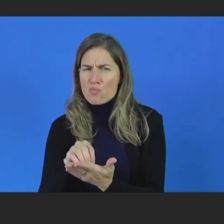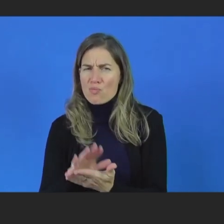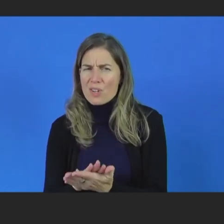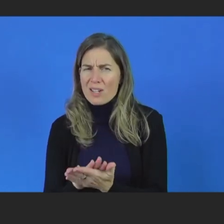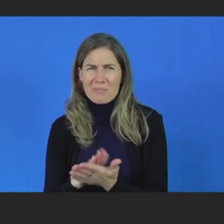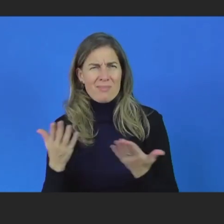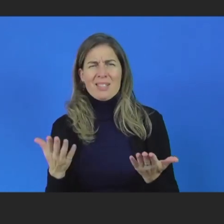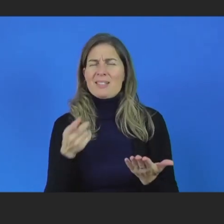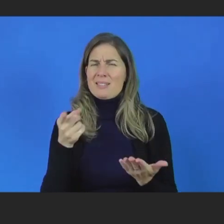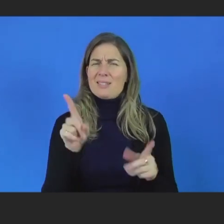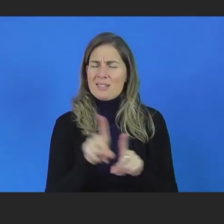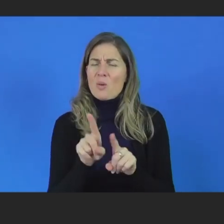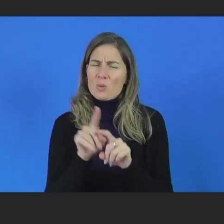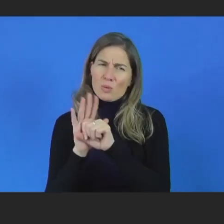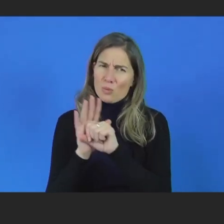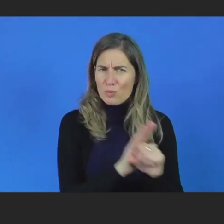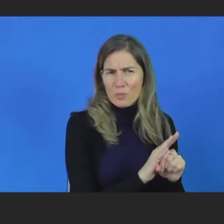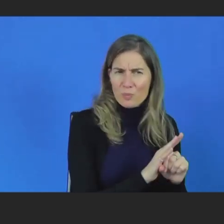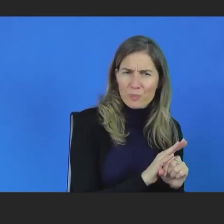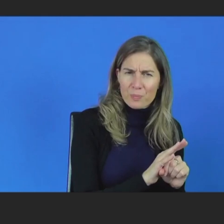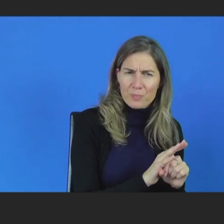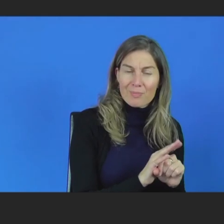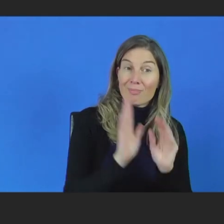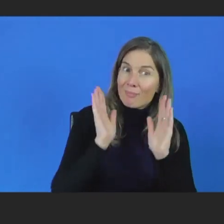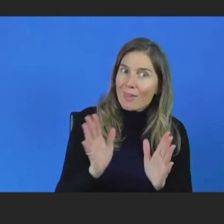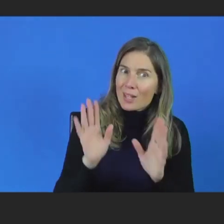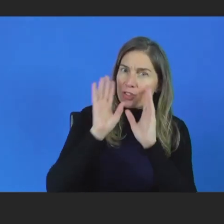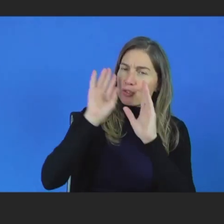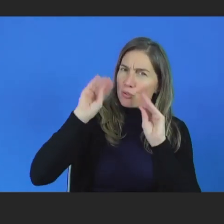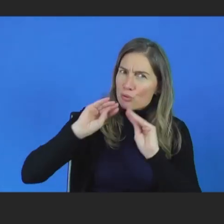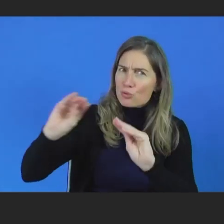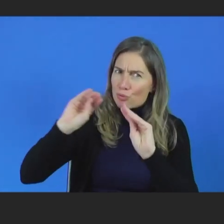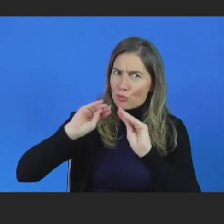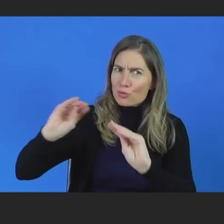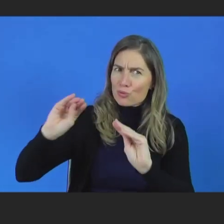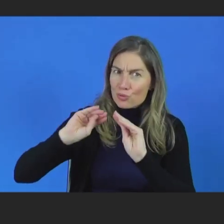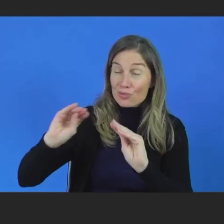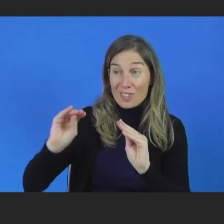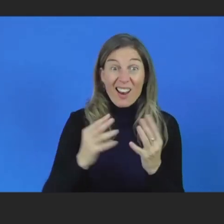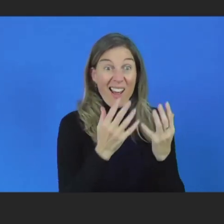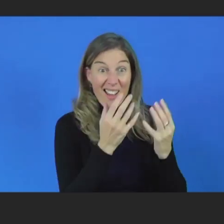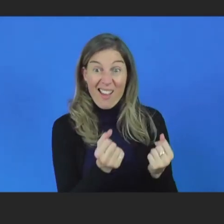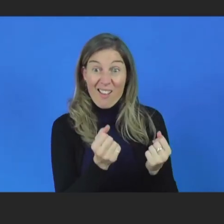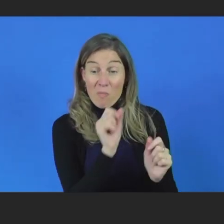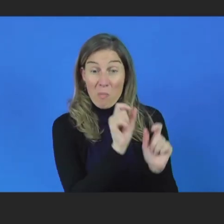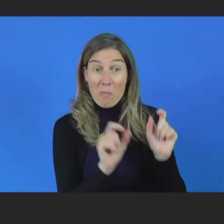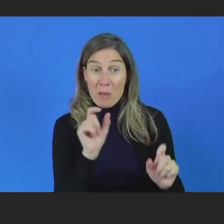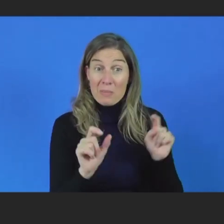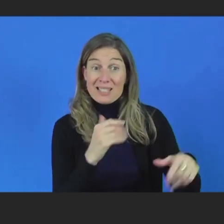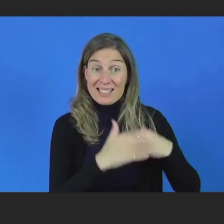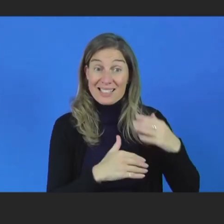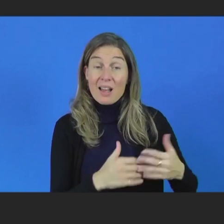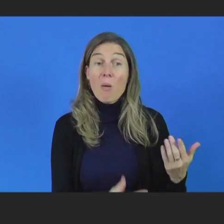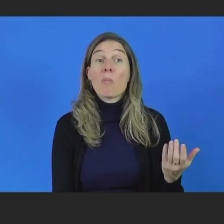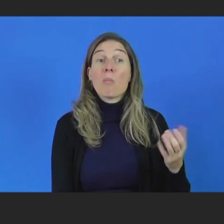something that people need to be trained on, that there are people with disabilities who are posting in a